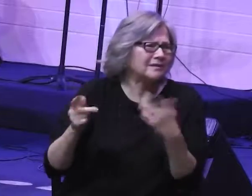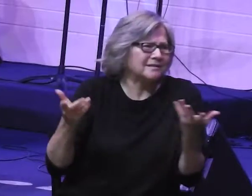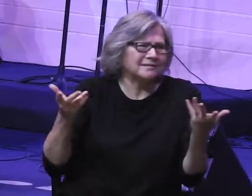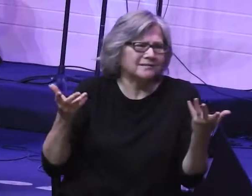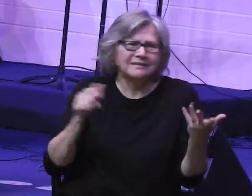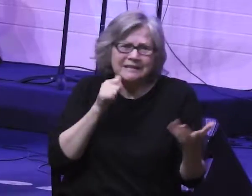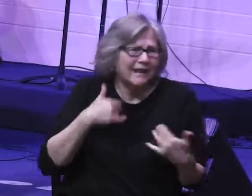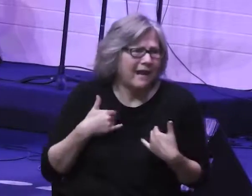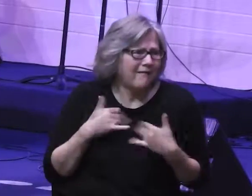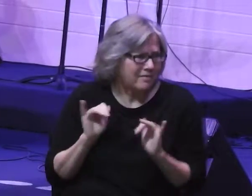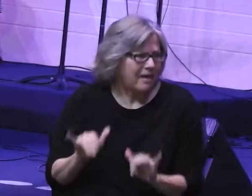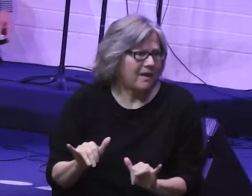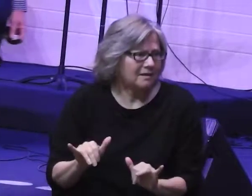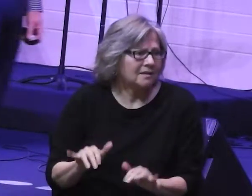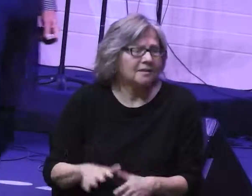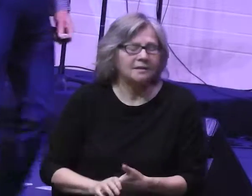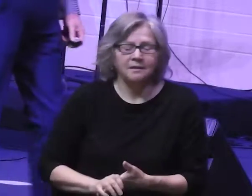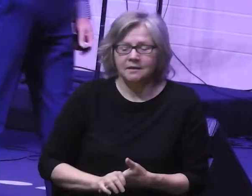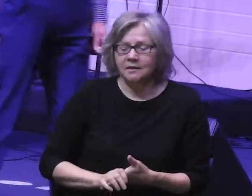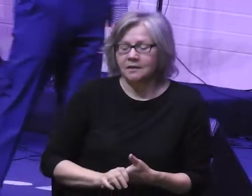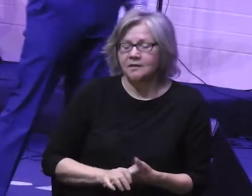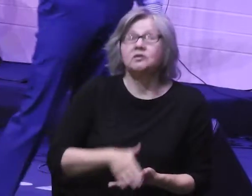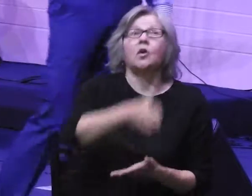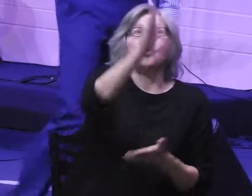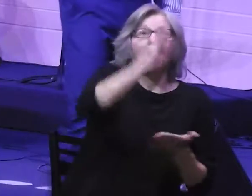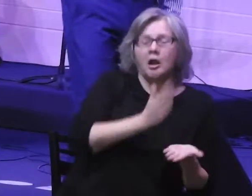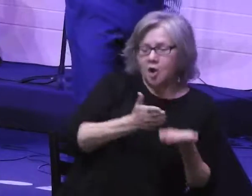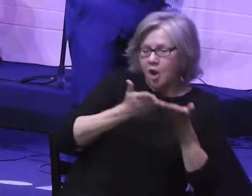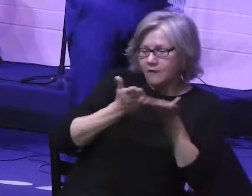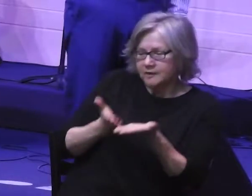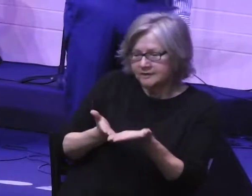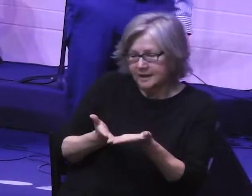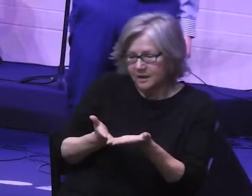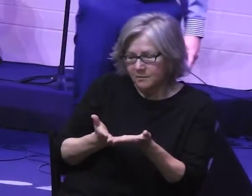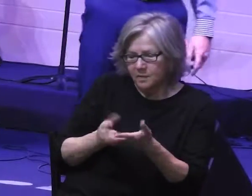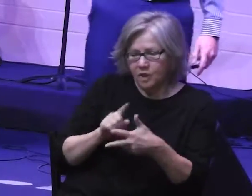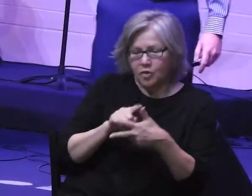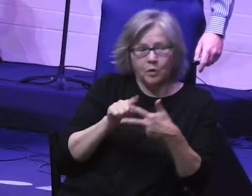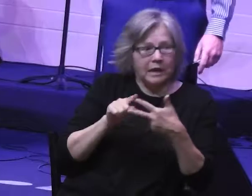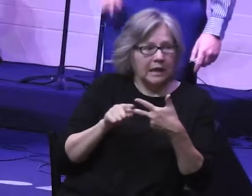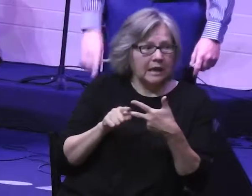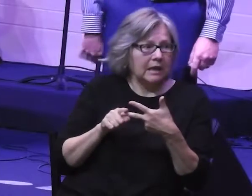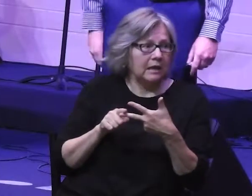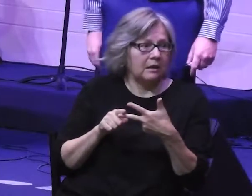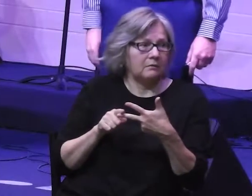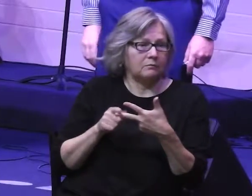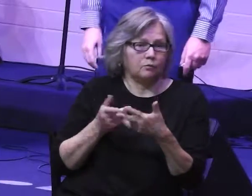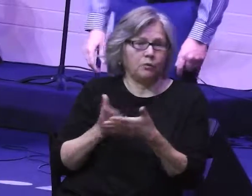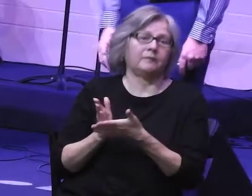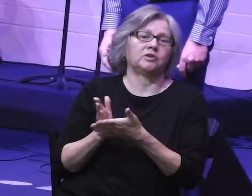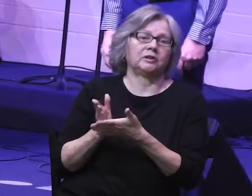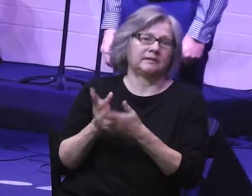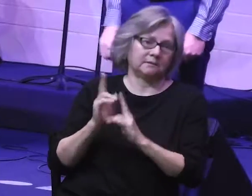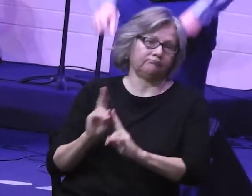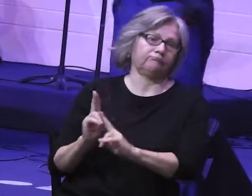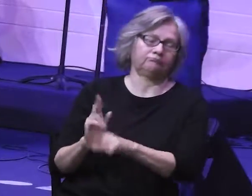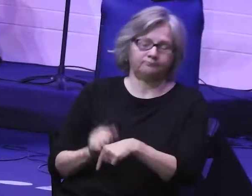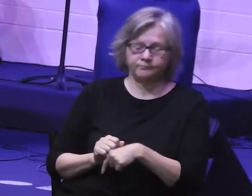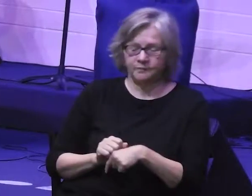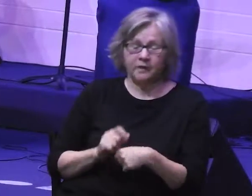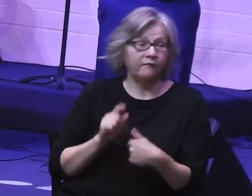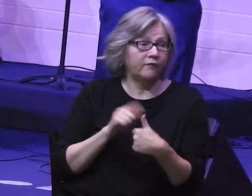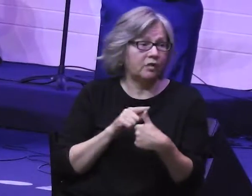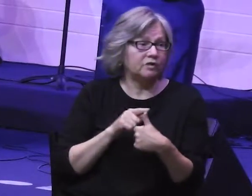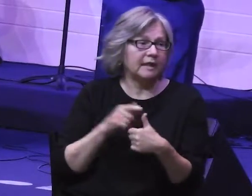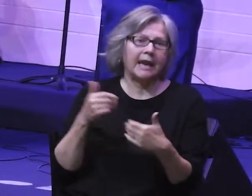So they have been offered by God three amazing privileges. First